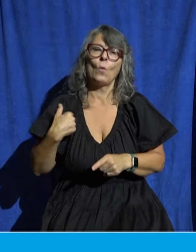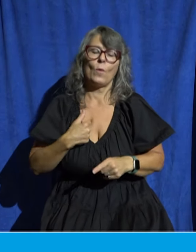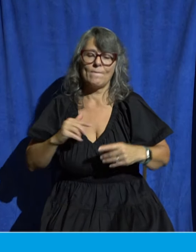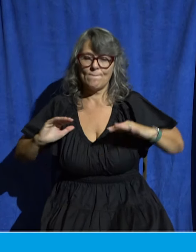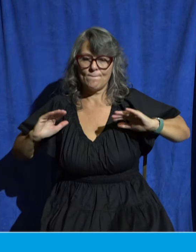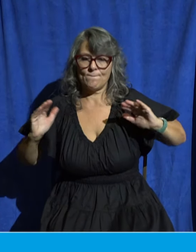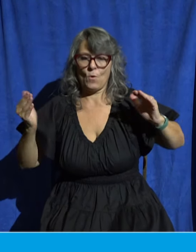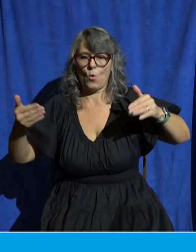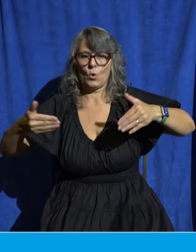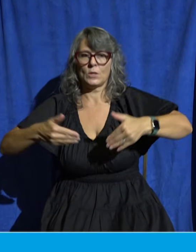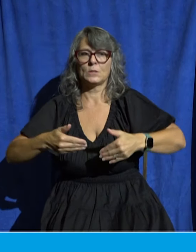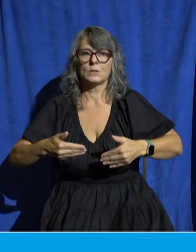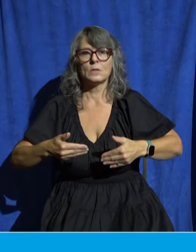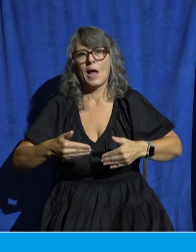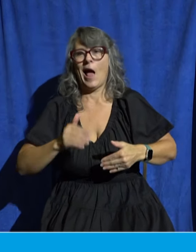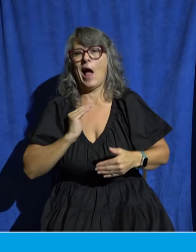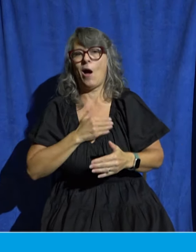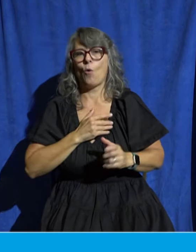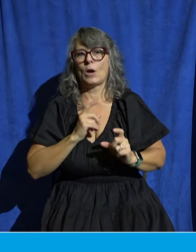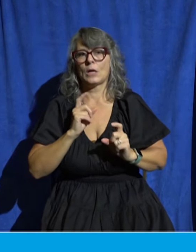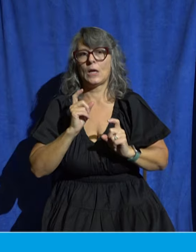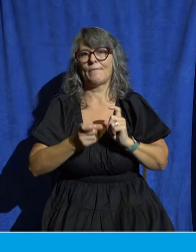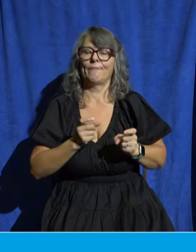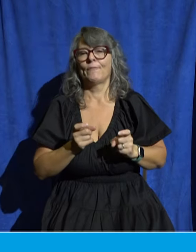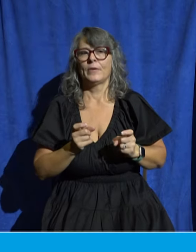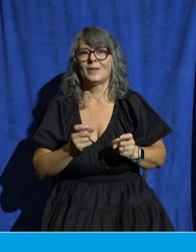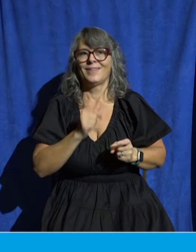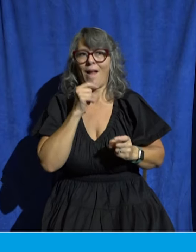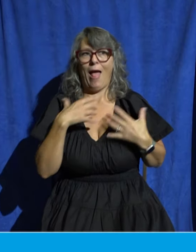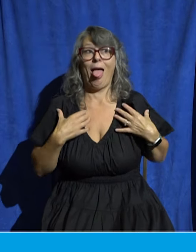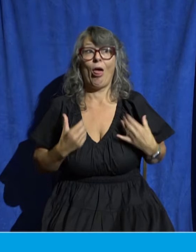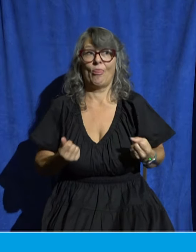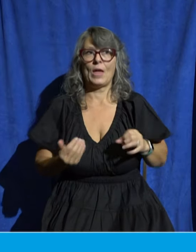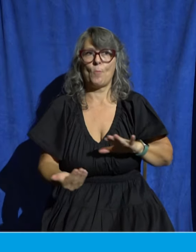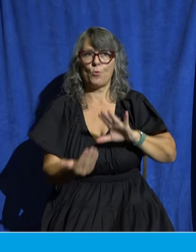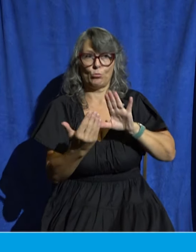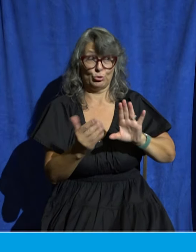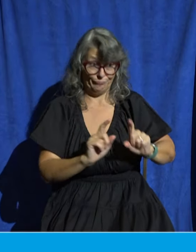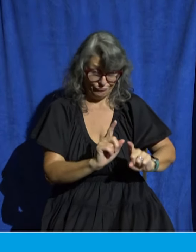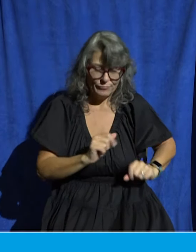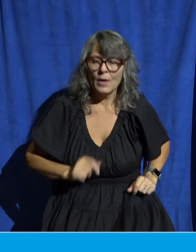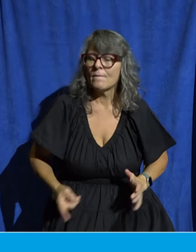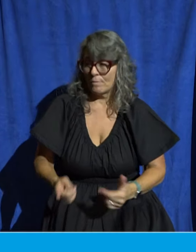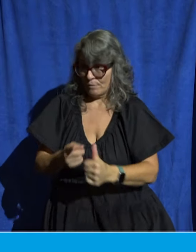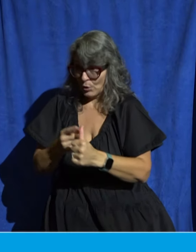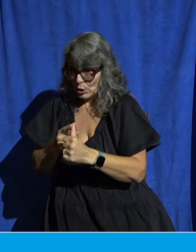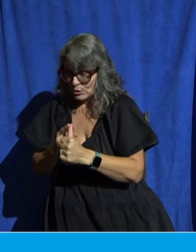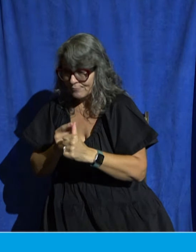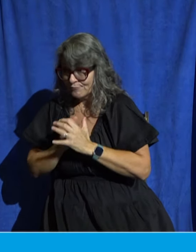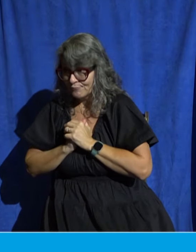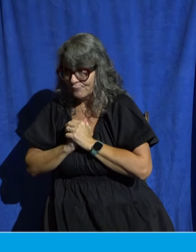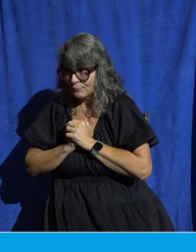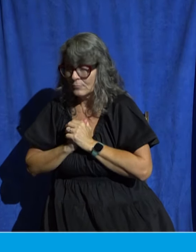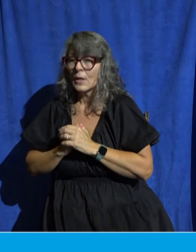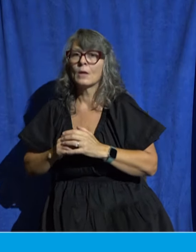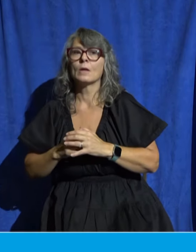unhelpful ways that Paul addresses. Let me mention just a couple of those. First, we can tend to elevate certain people